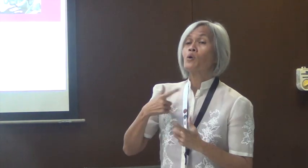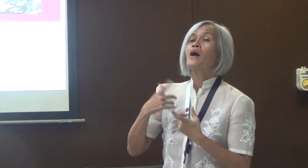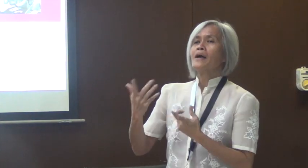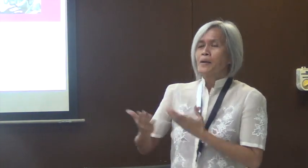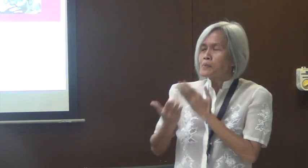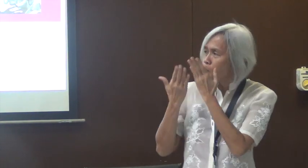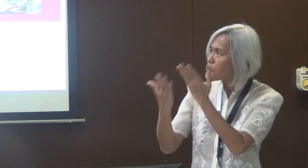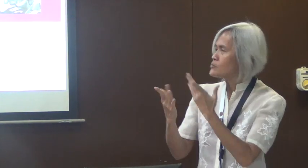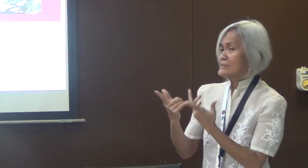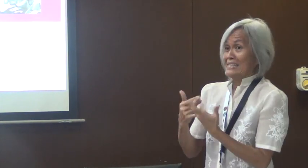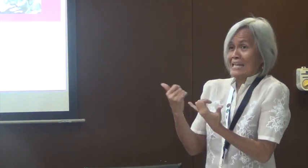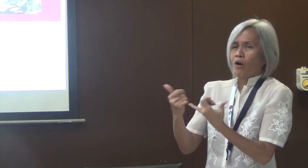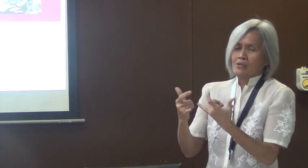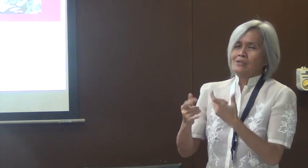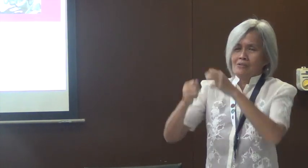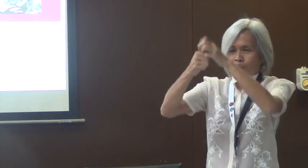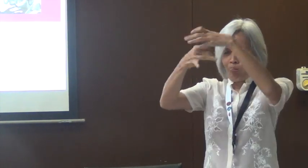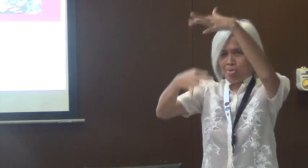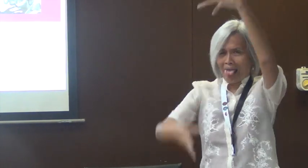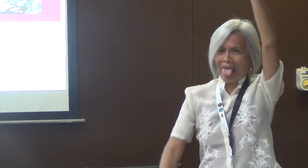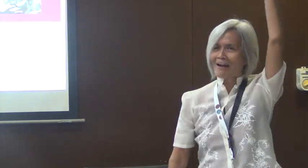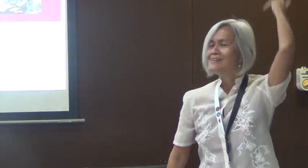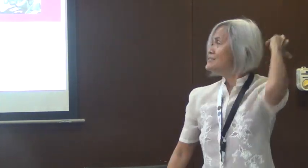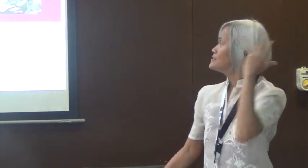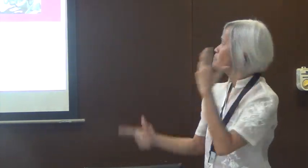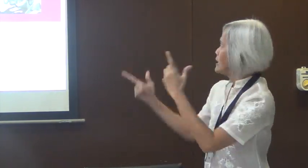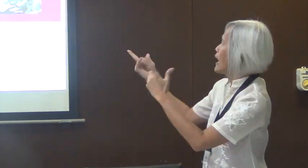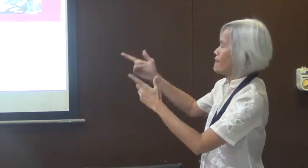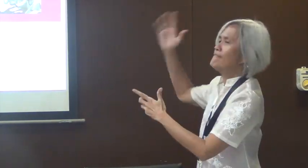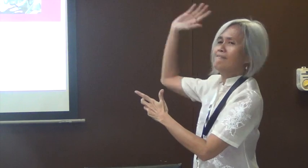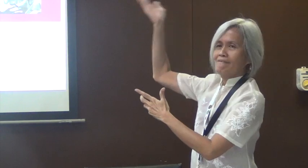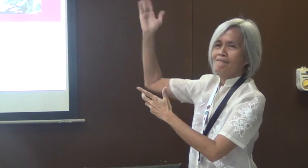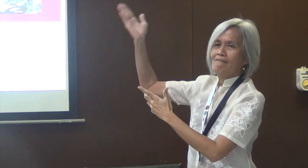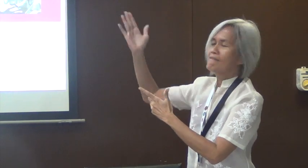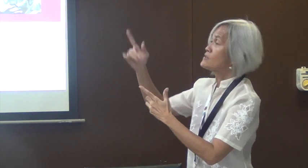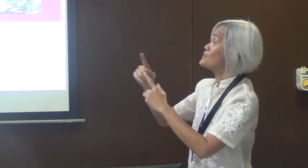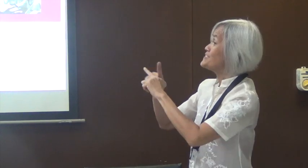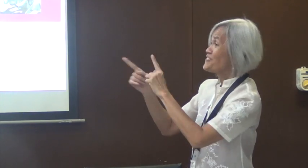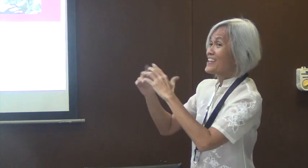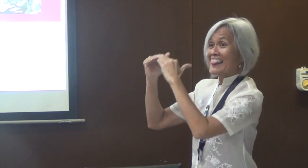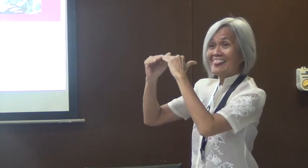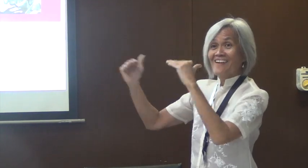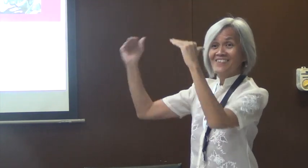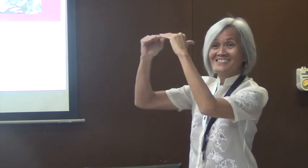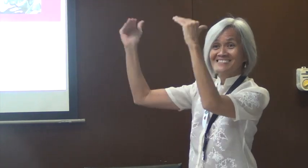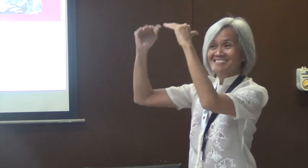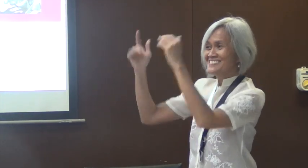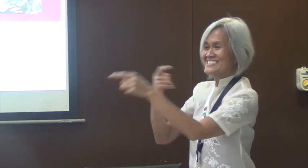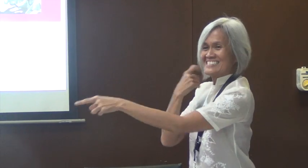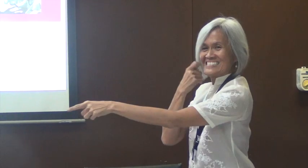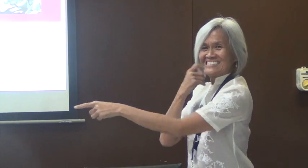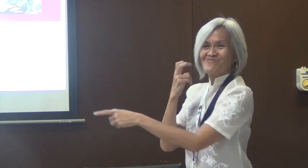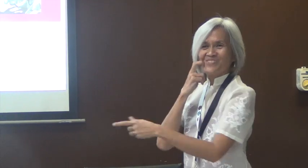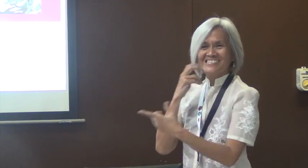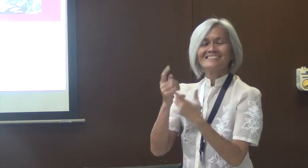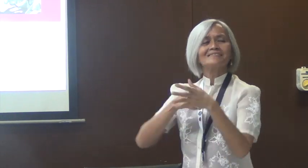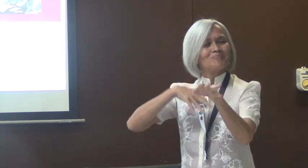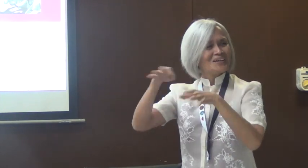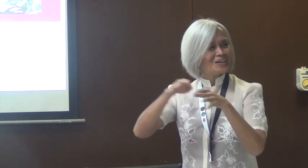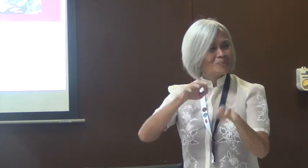what is FSL? And we had to show research, know, voluminous research to show that it does exist. And so